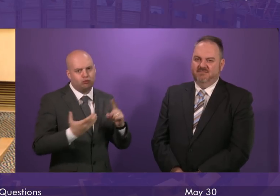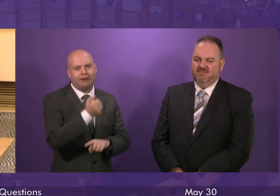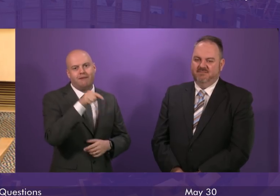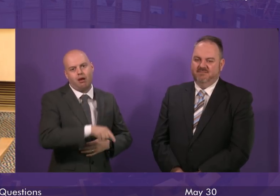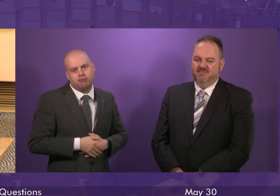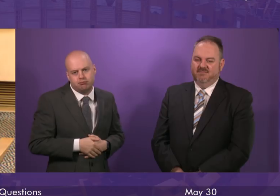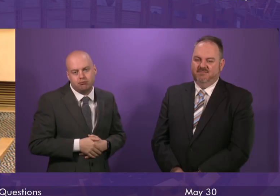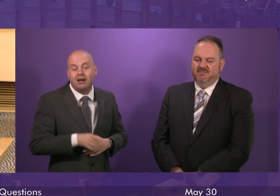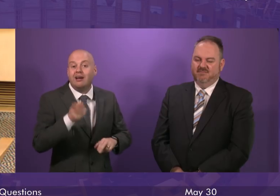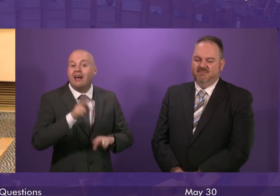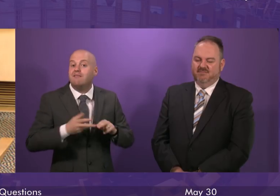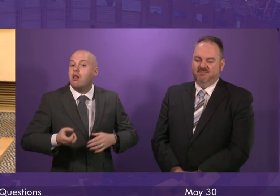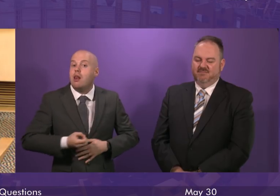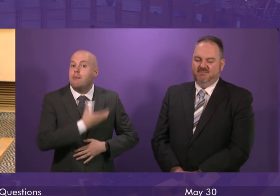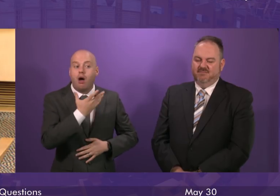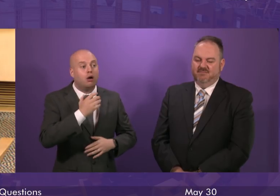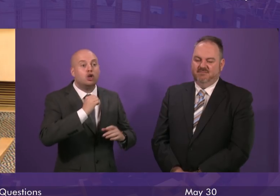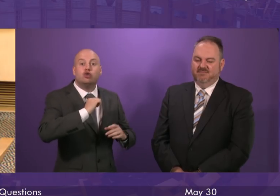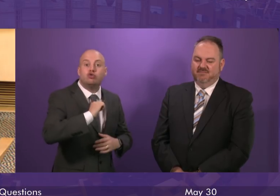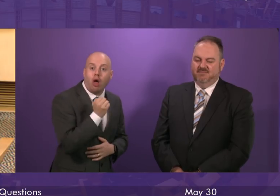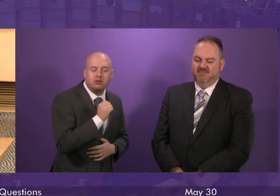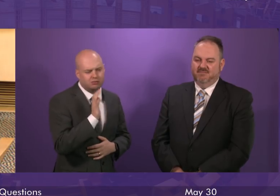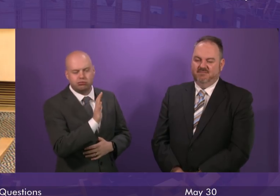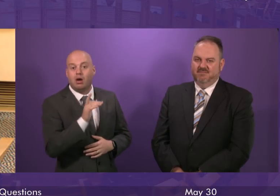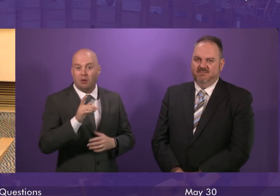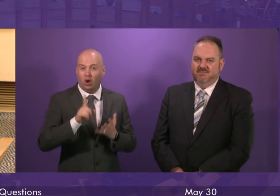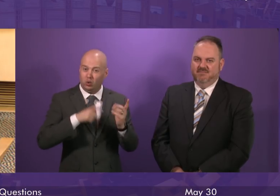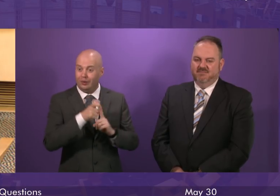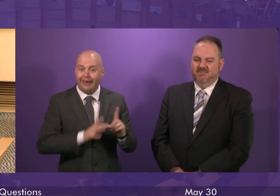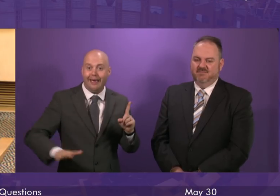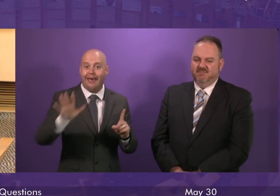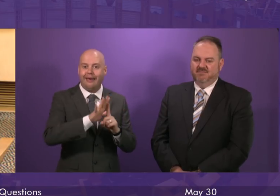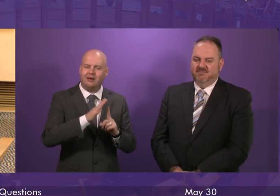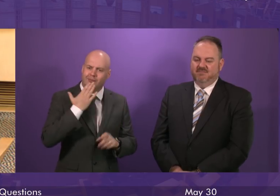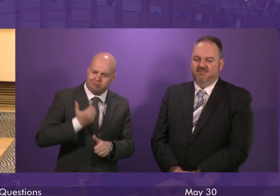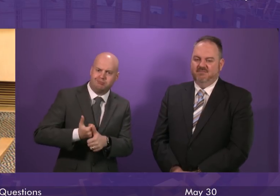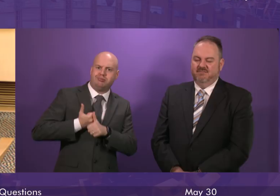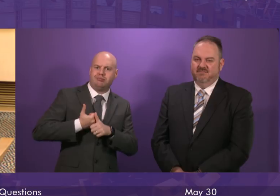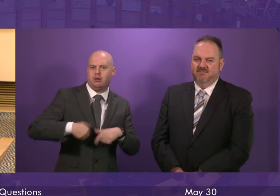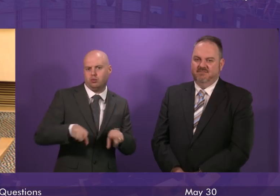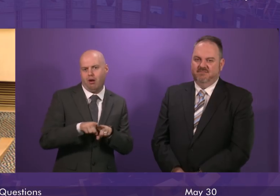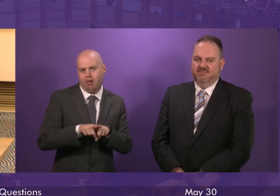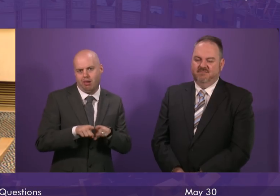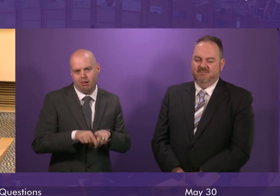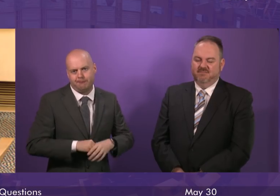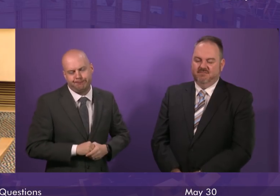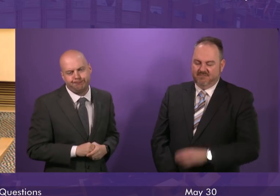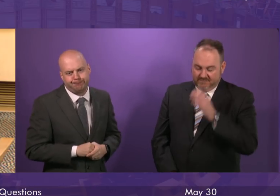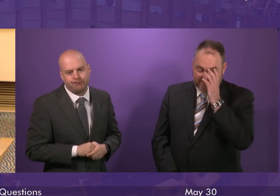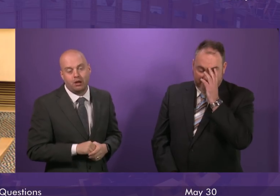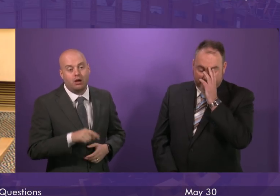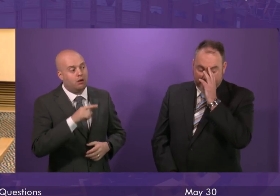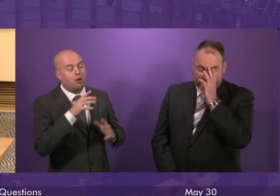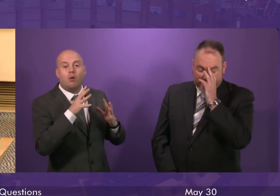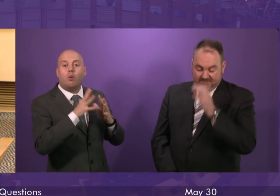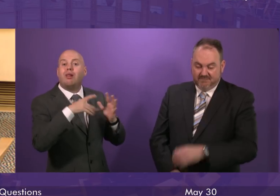Labour not just in Scotland but at UK level get off the fence and back that outcome as well. But you know the thing about Willie